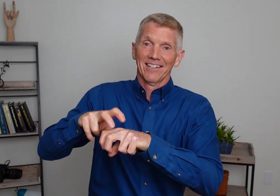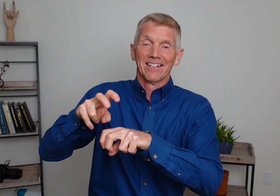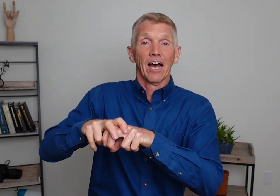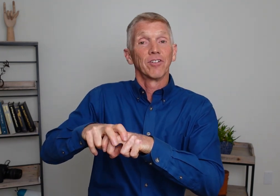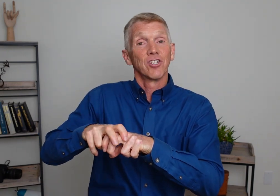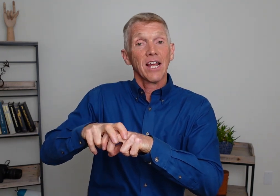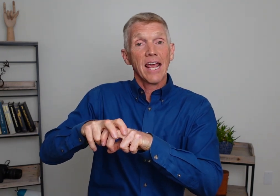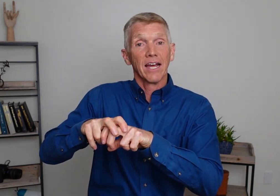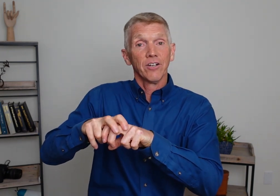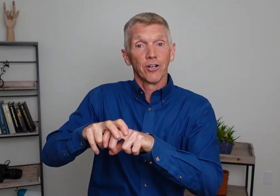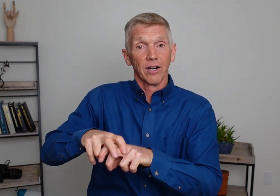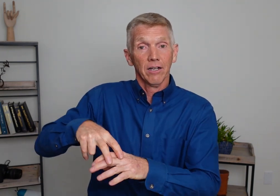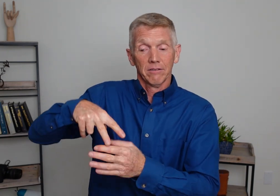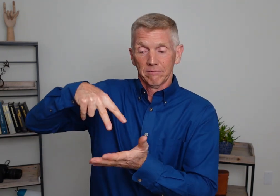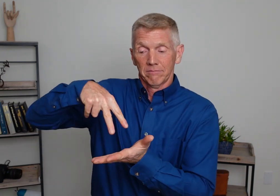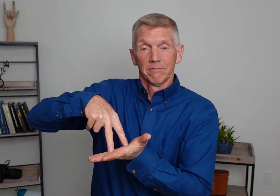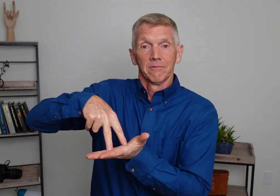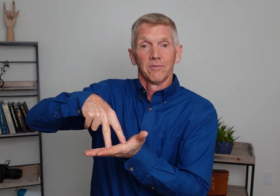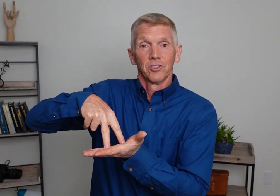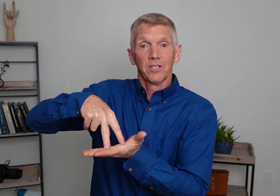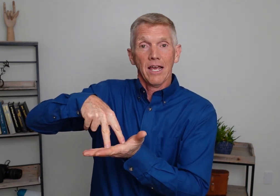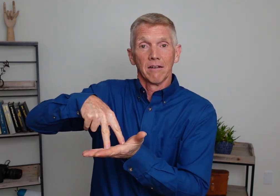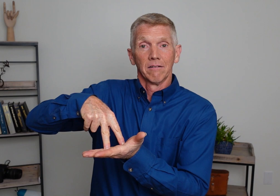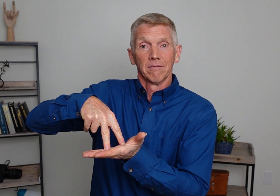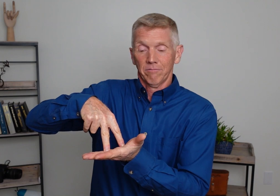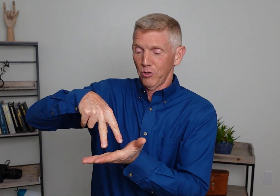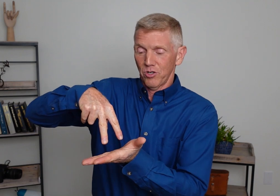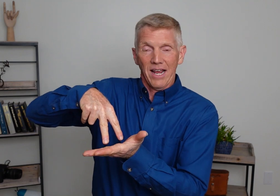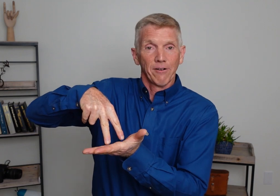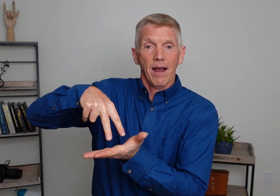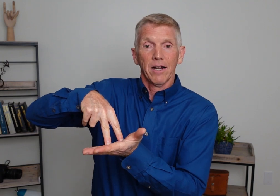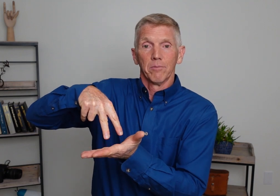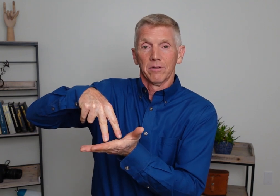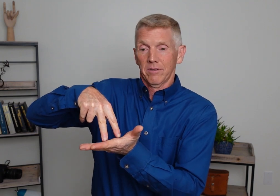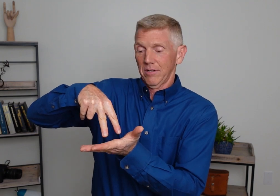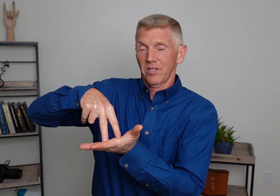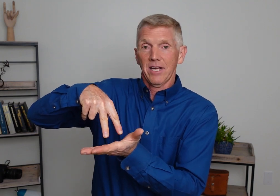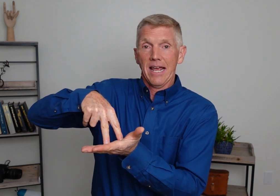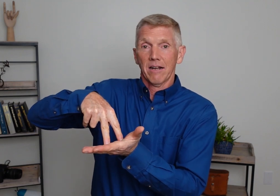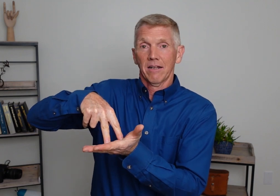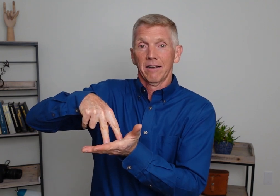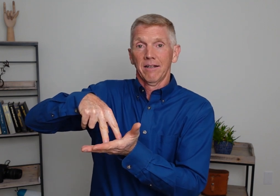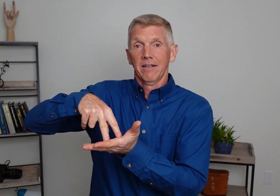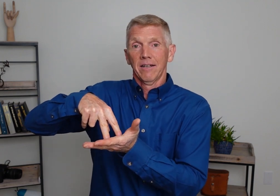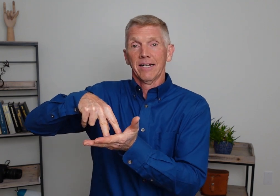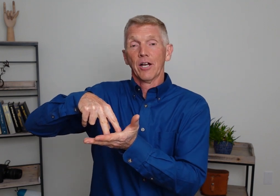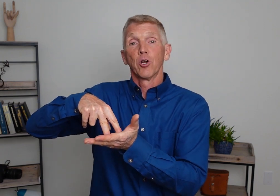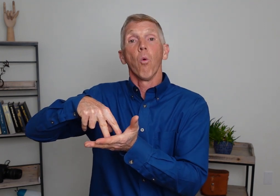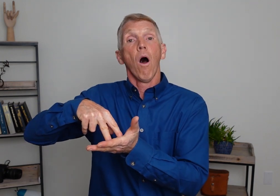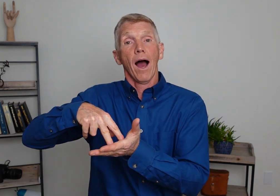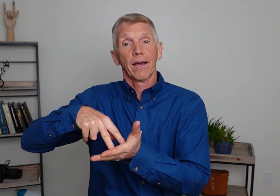Now to stand. You're going to stand. You stand right up. Stand. Now to walk.